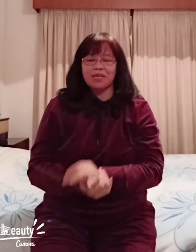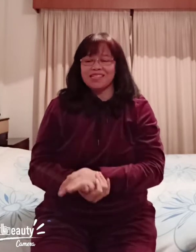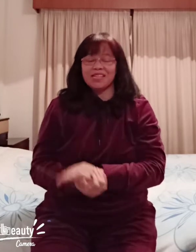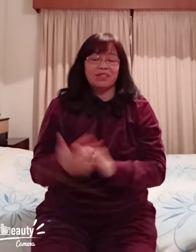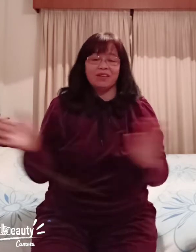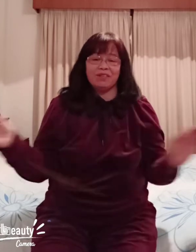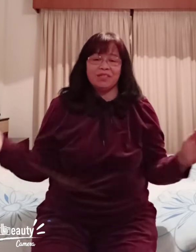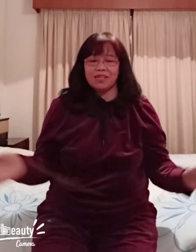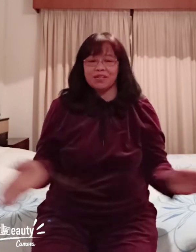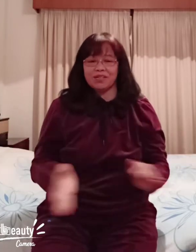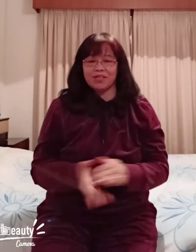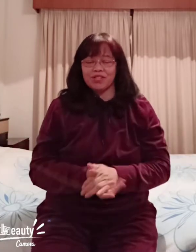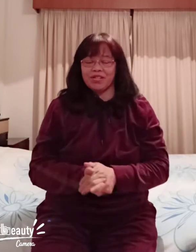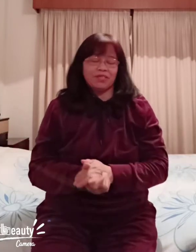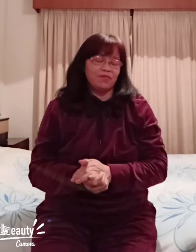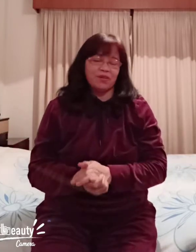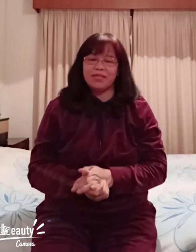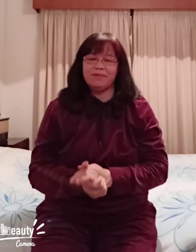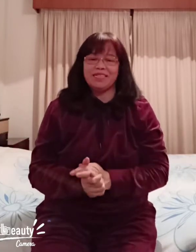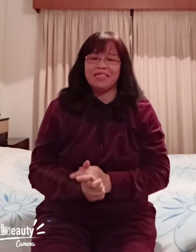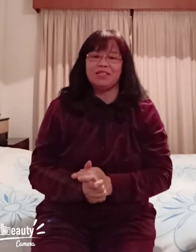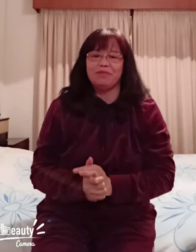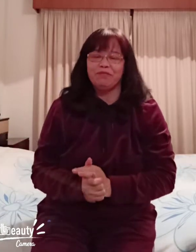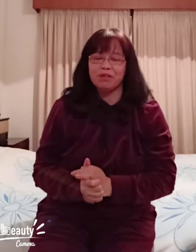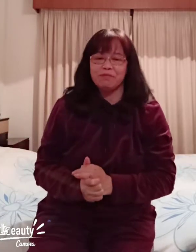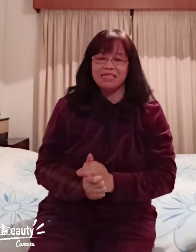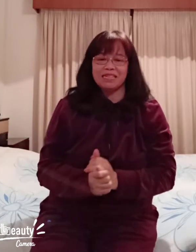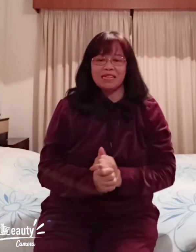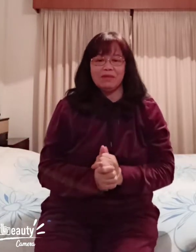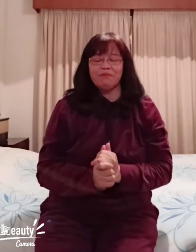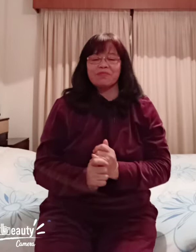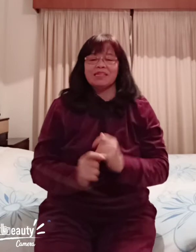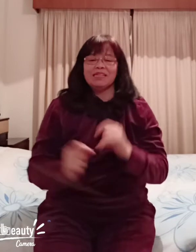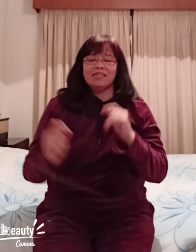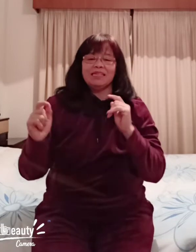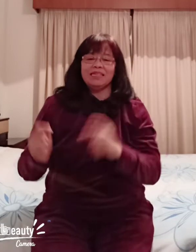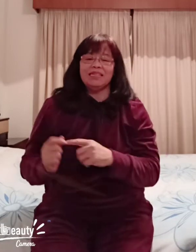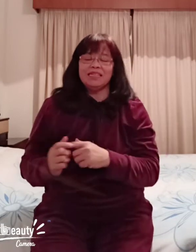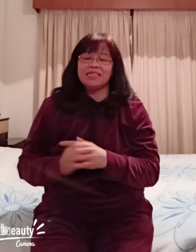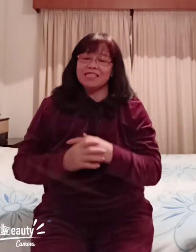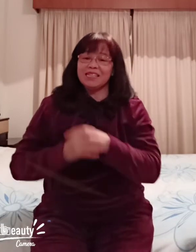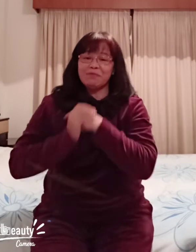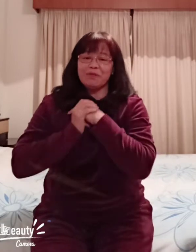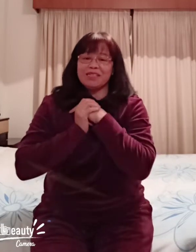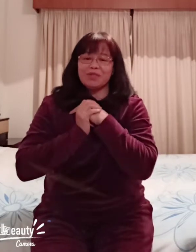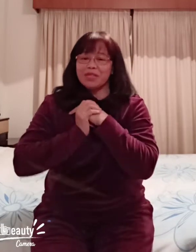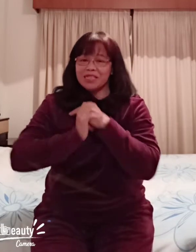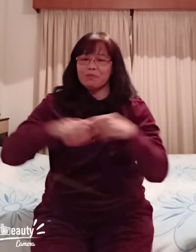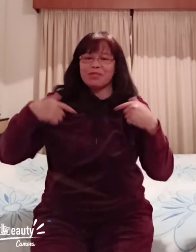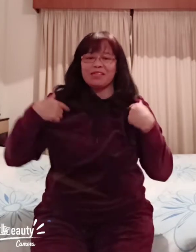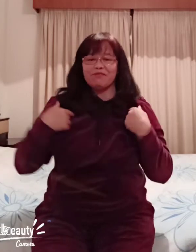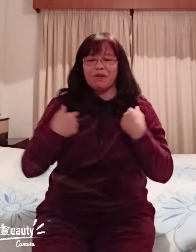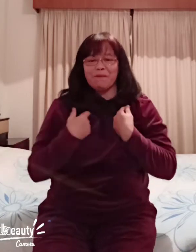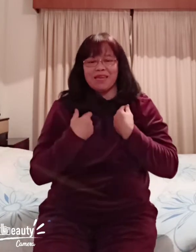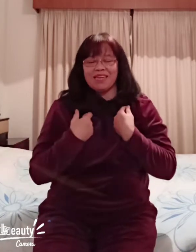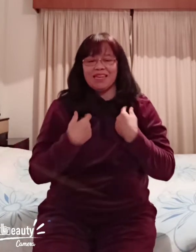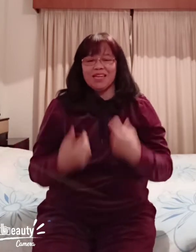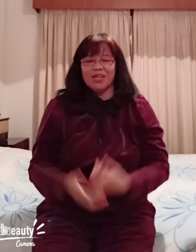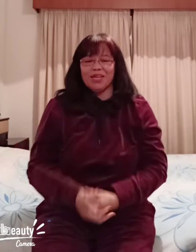I don't have internet connection it's very limited to me for the meantime and 10% 20% from me okay